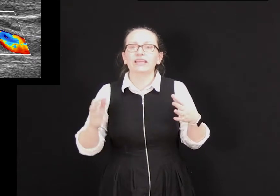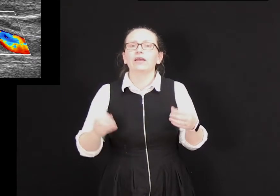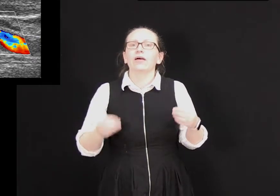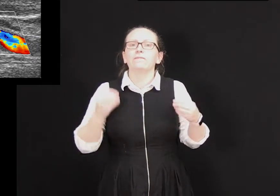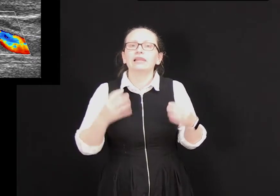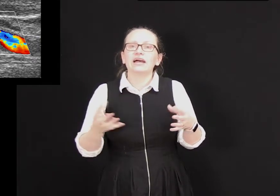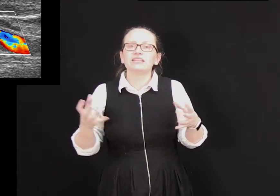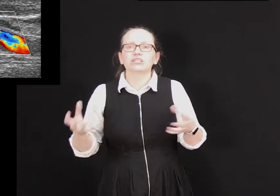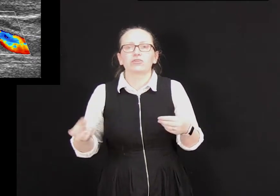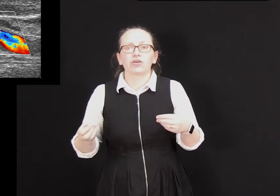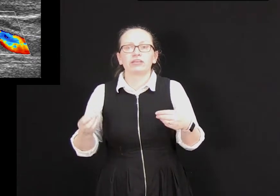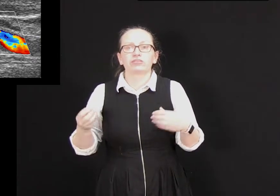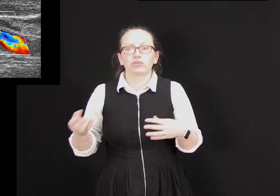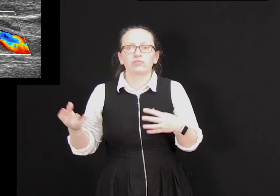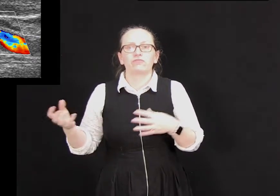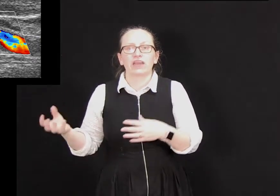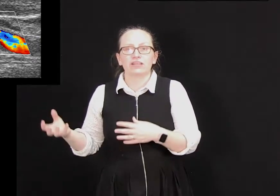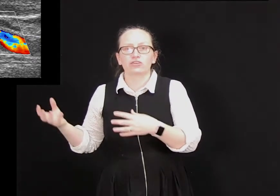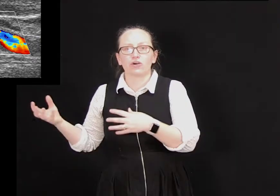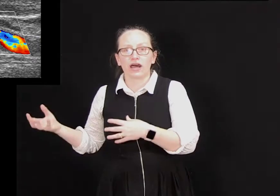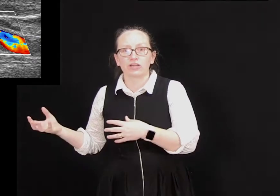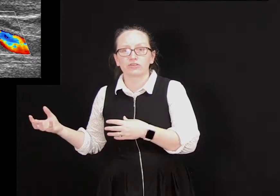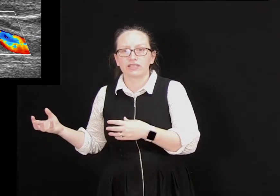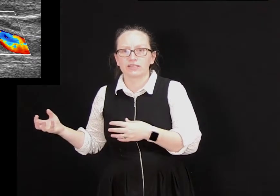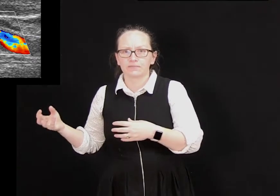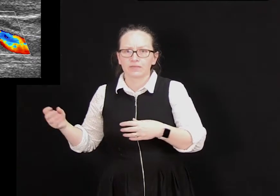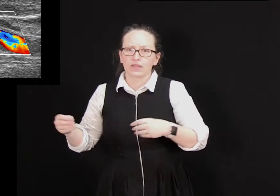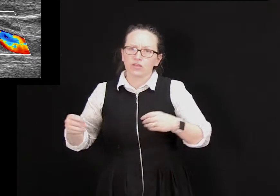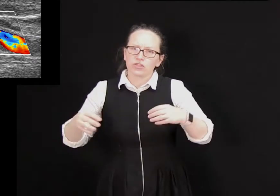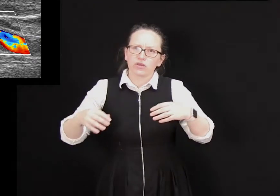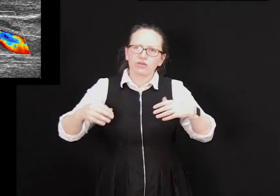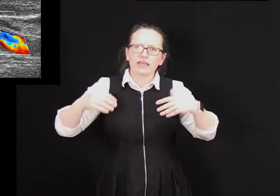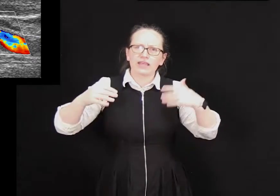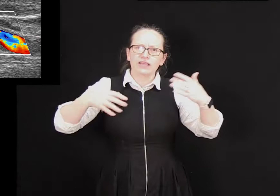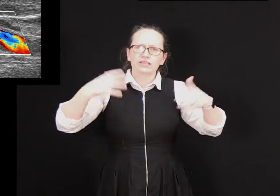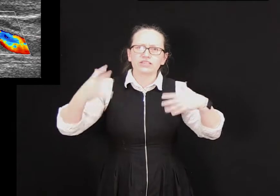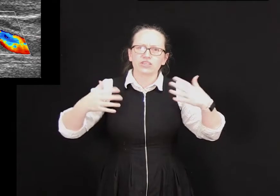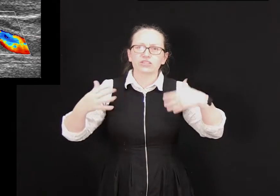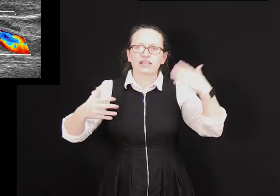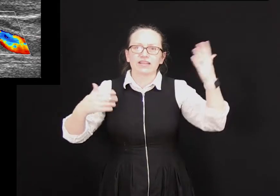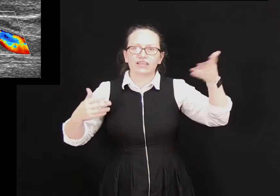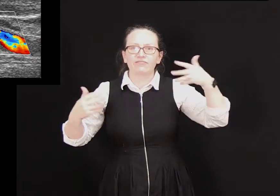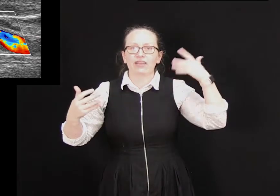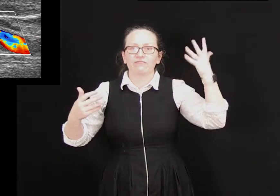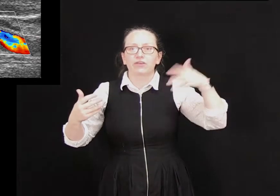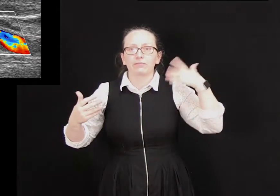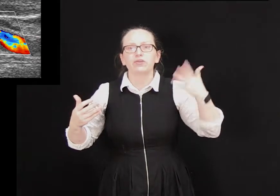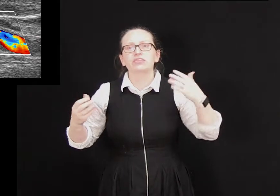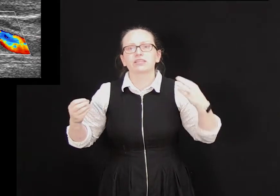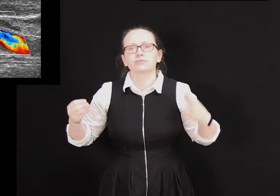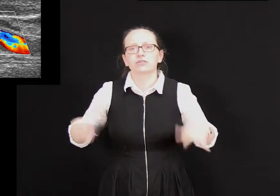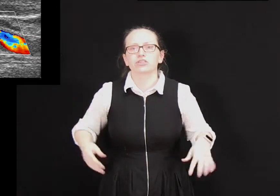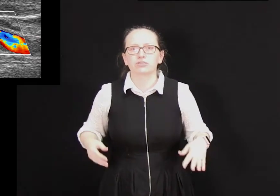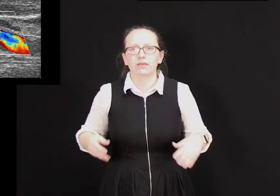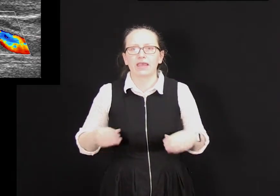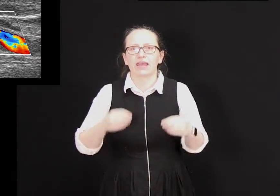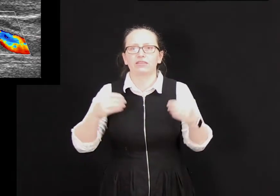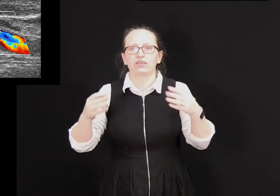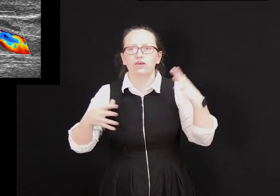blood is flowing through veins or arteries. So in conditions like deep vein thrombosis which is where the